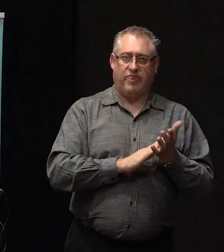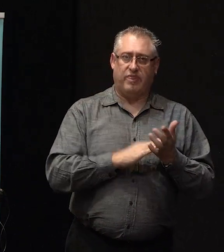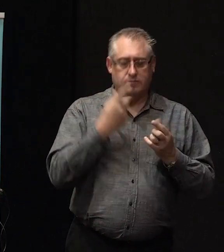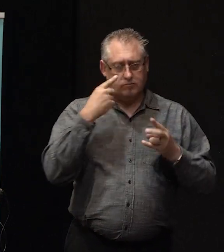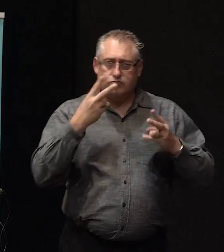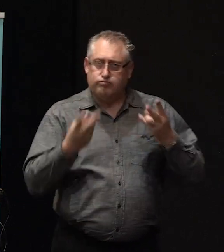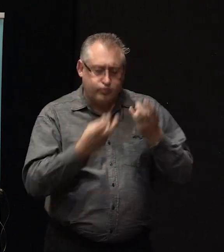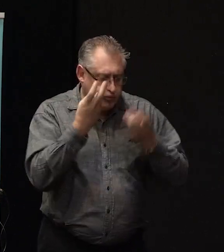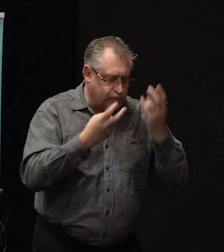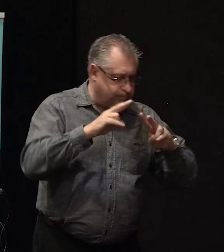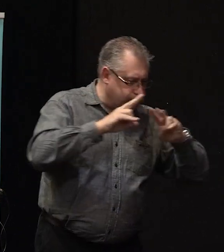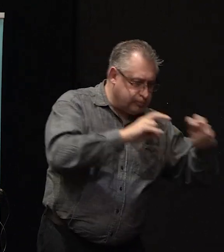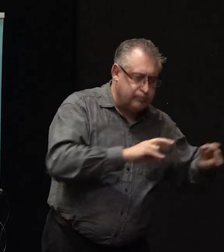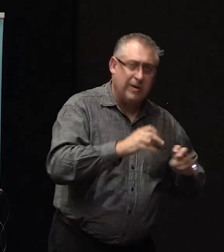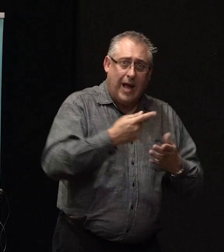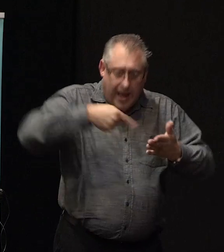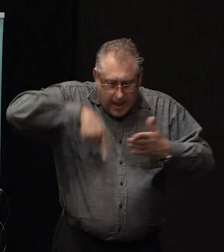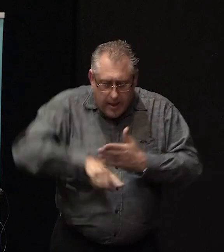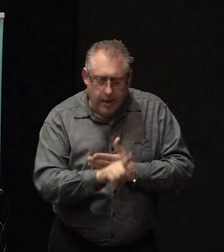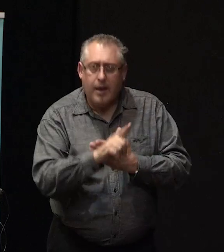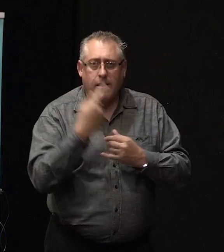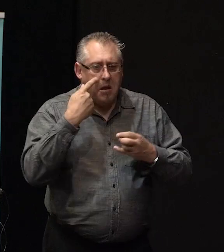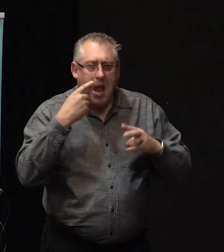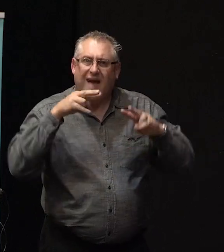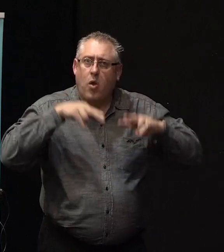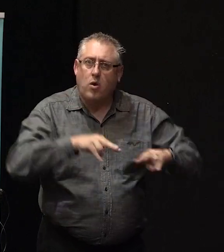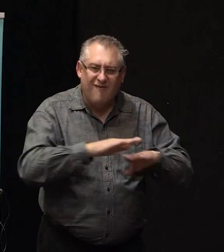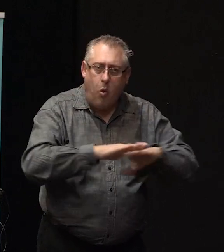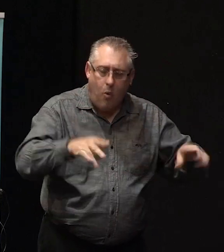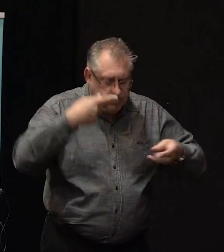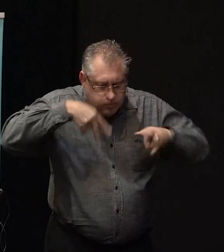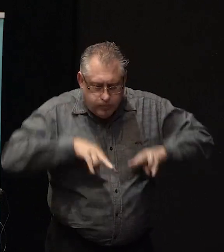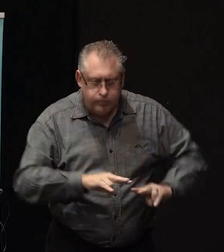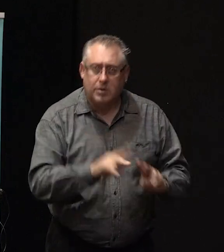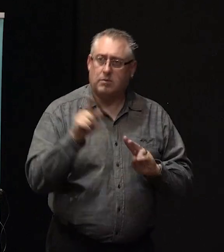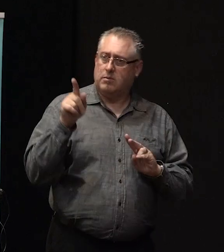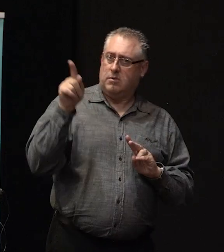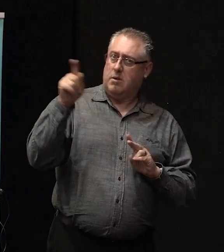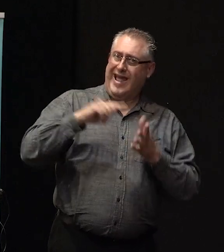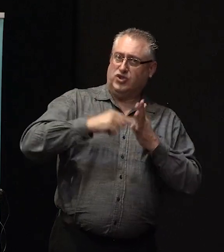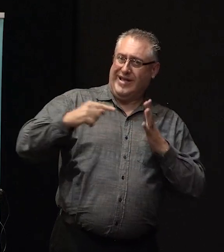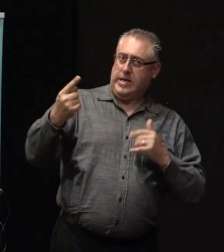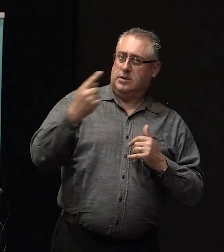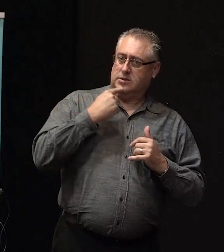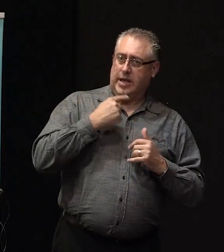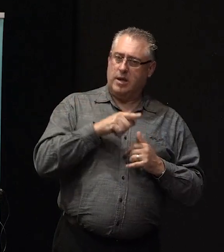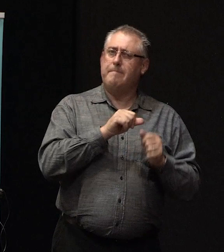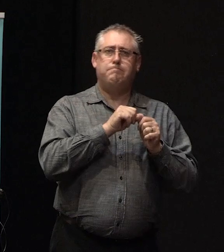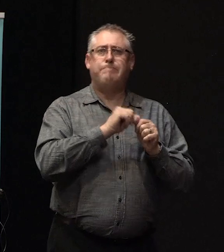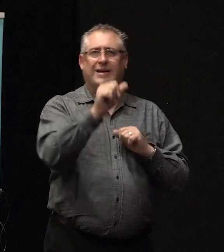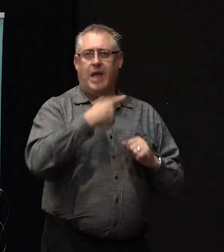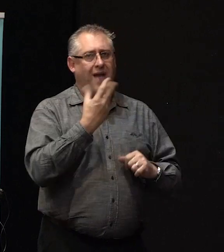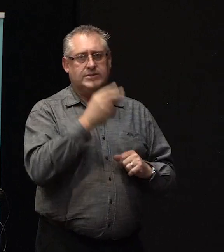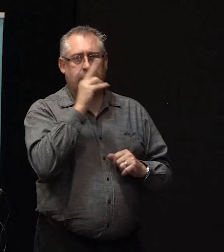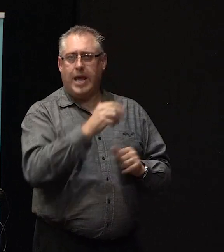a check on our property, and he went under the floorboards and had a look, and he stated that the foundations were the best that he had ever